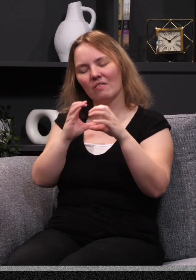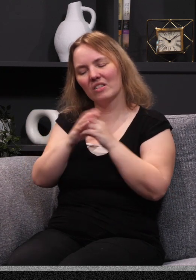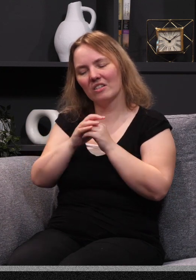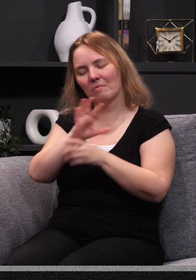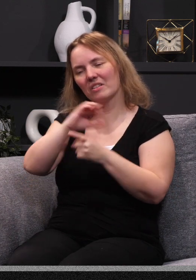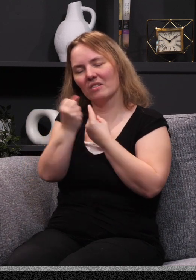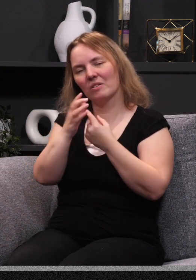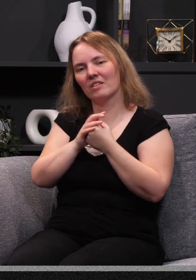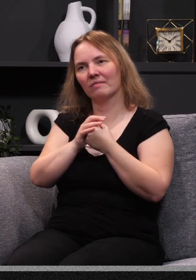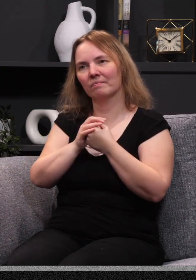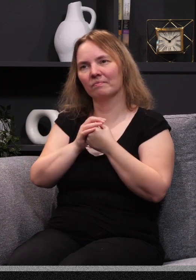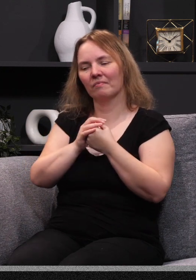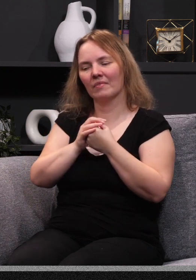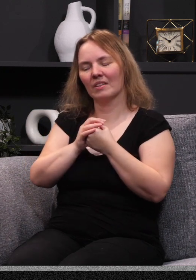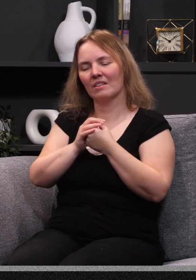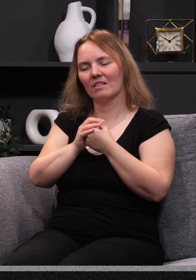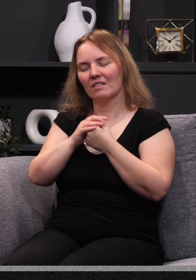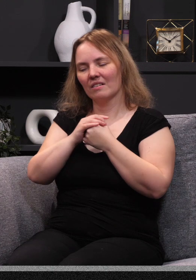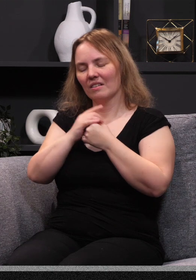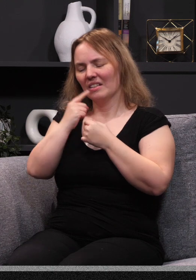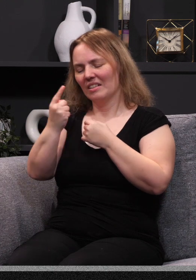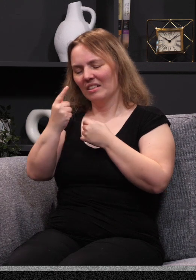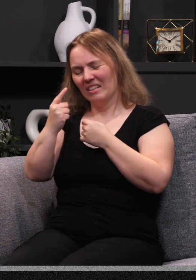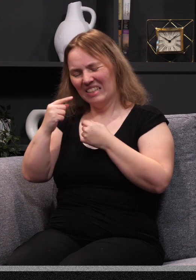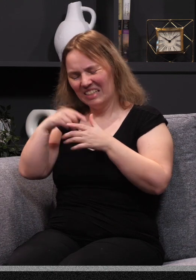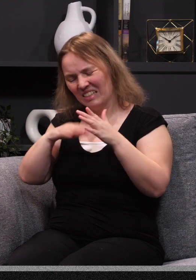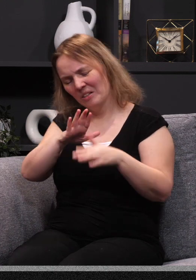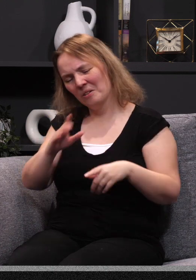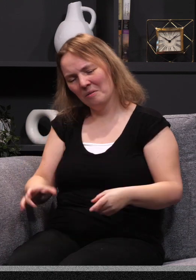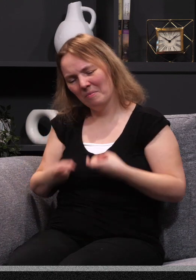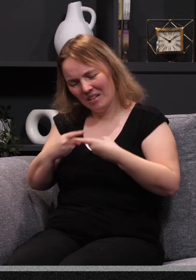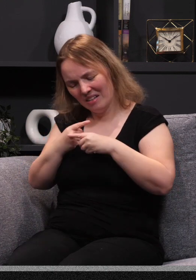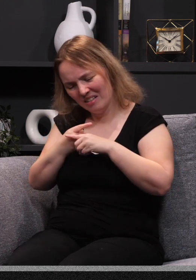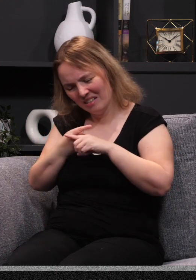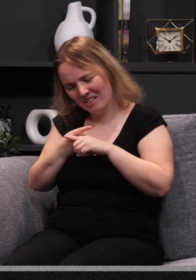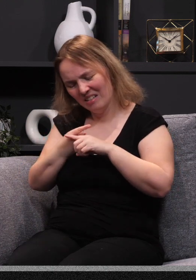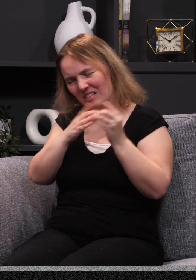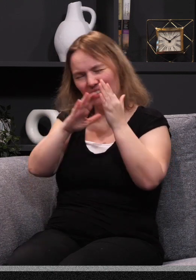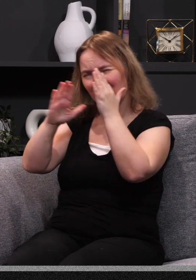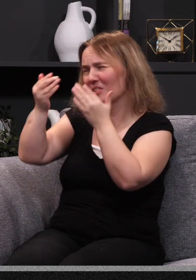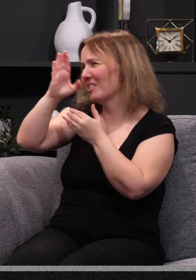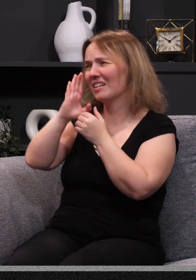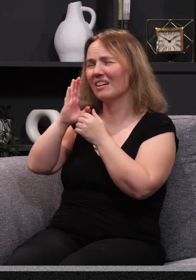as we were having a conversation about this situation, she had stated how in her pain that she turned to God.